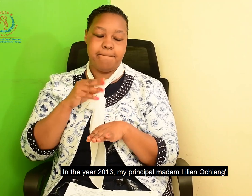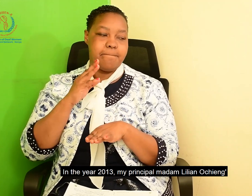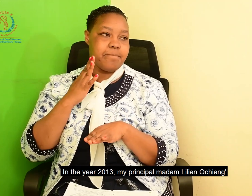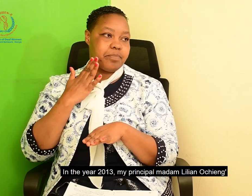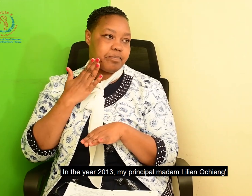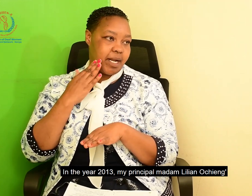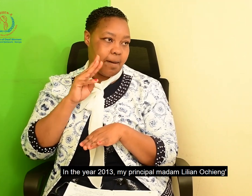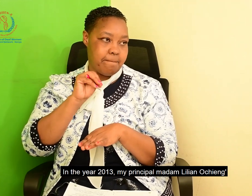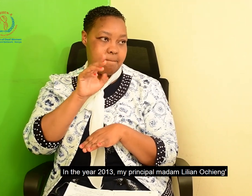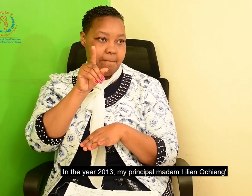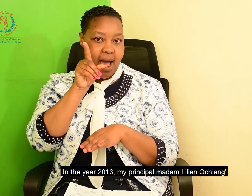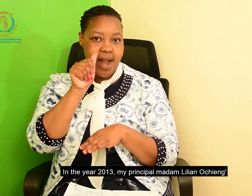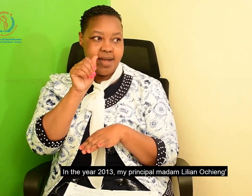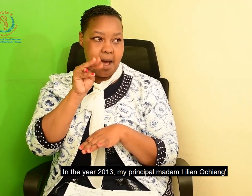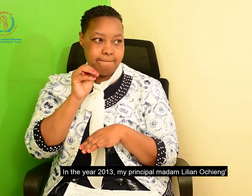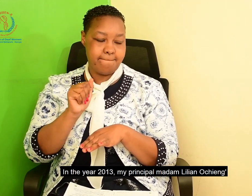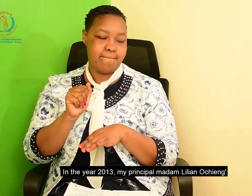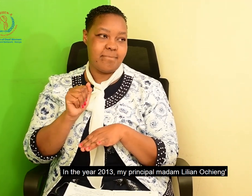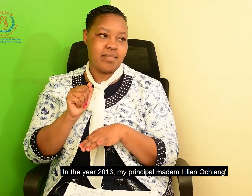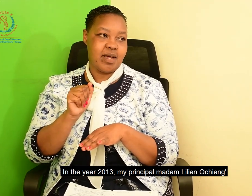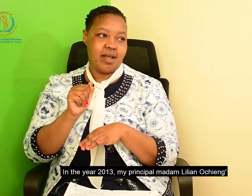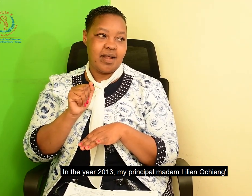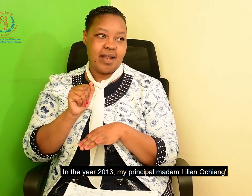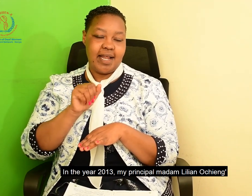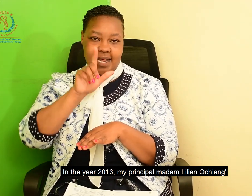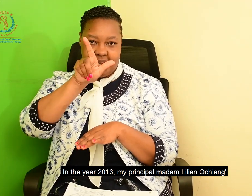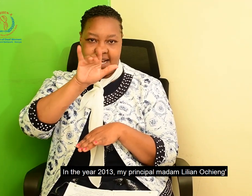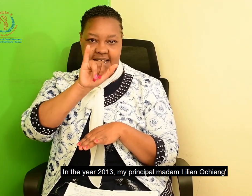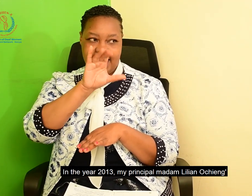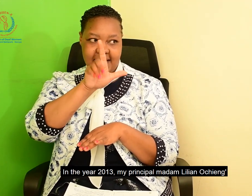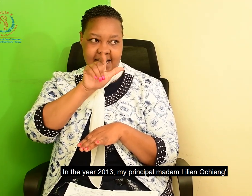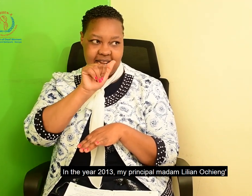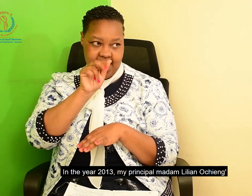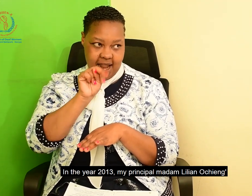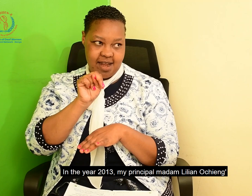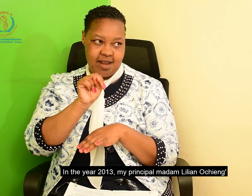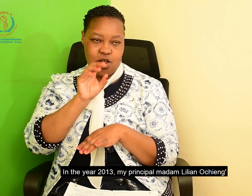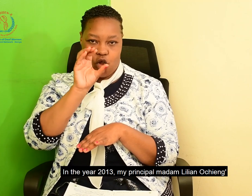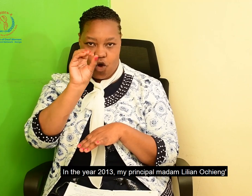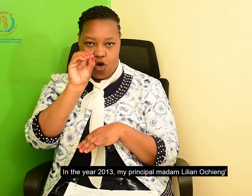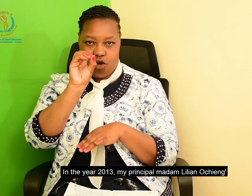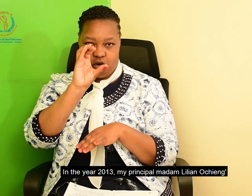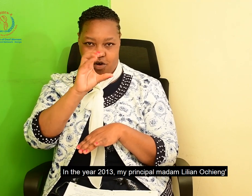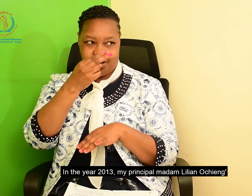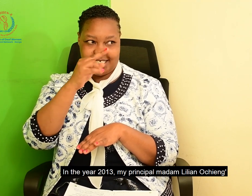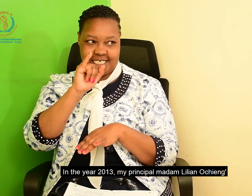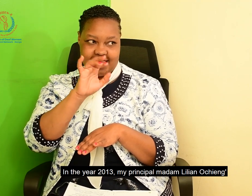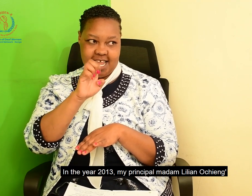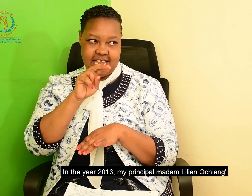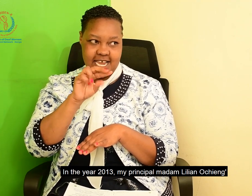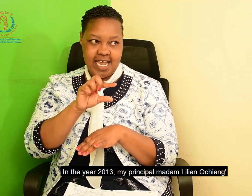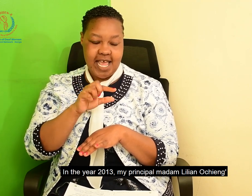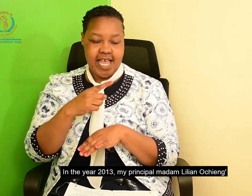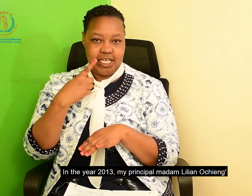principal, Madam Lillian Ochieng,